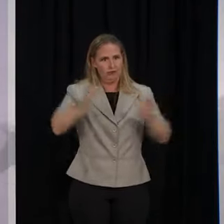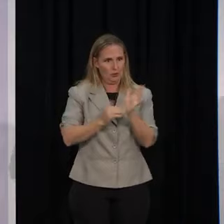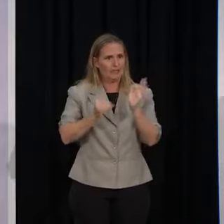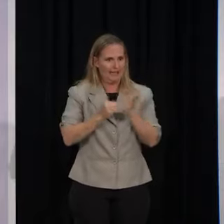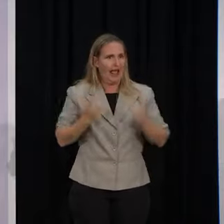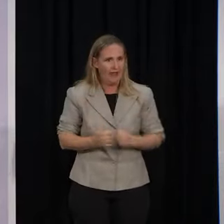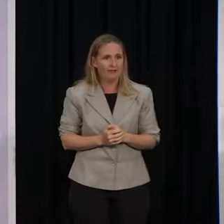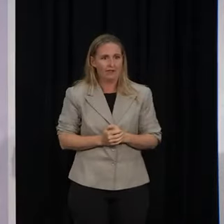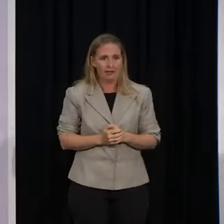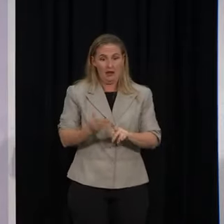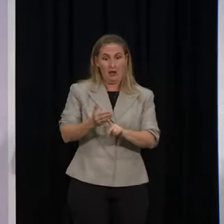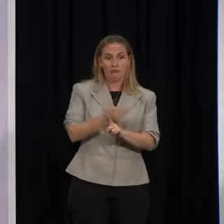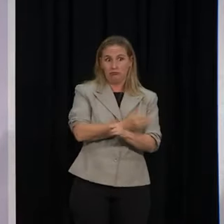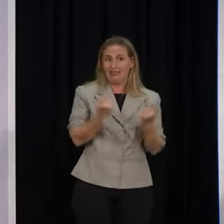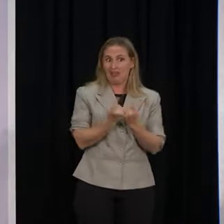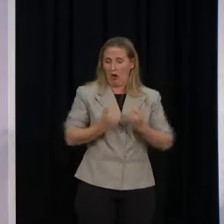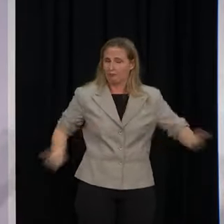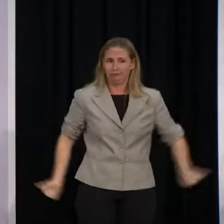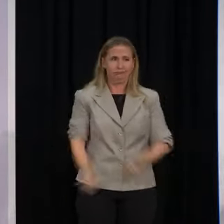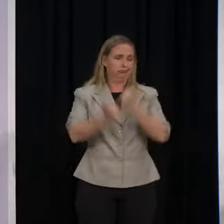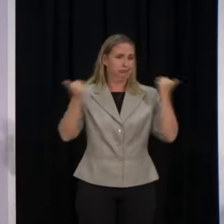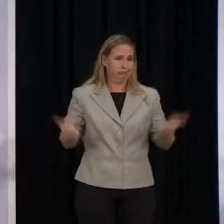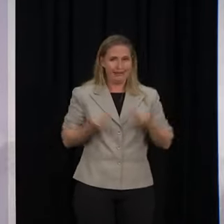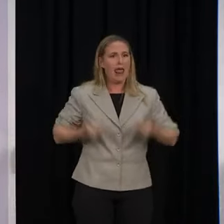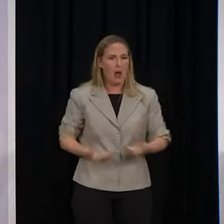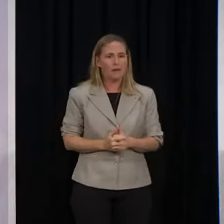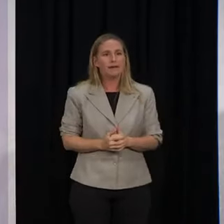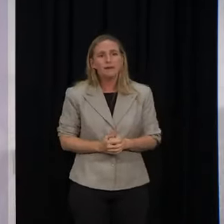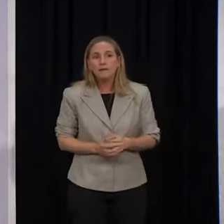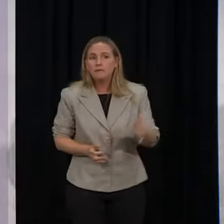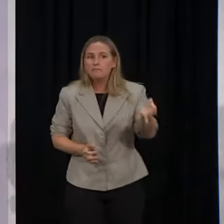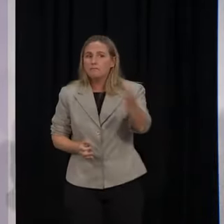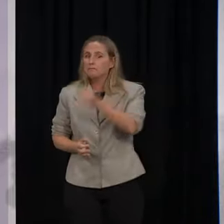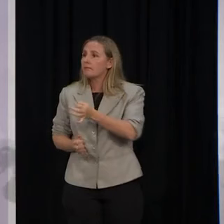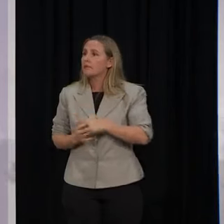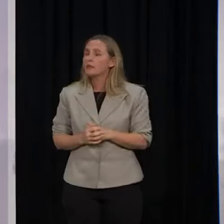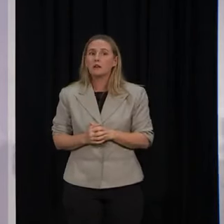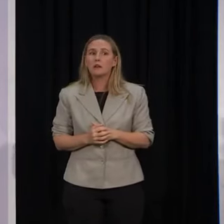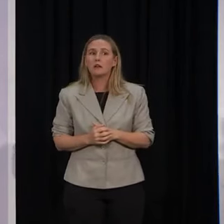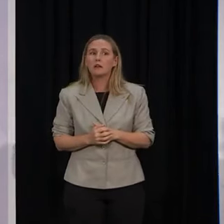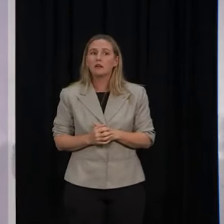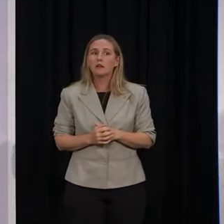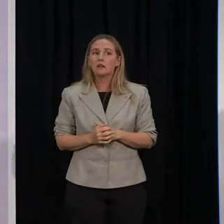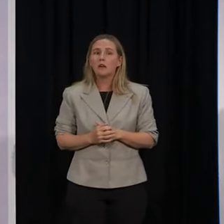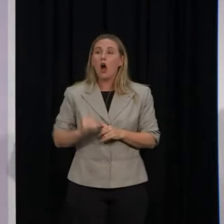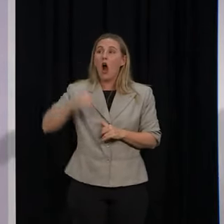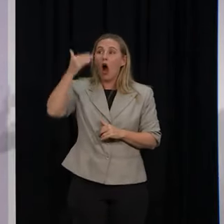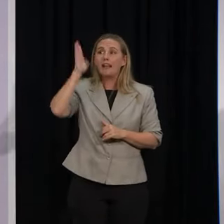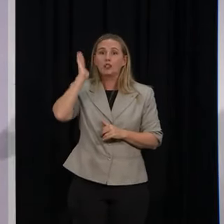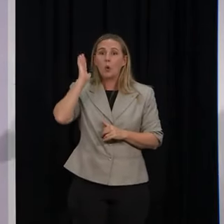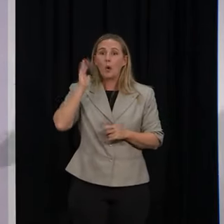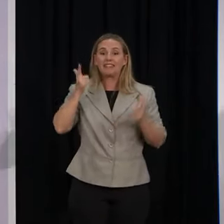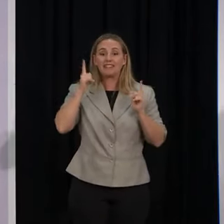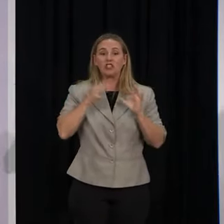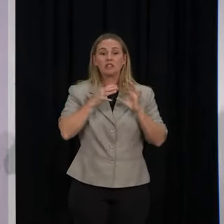that pre-stocked across the country, there are four million rapid antigen tests right now. And the Secondary Principals Association says within a